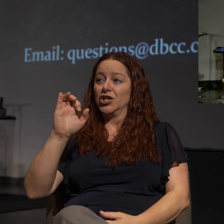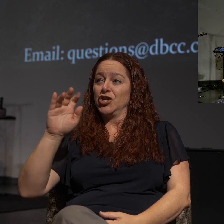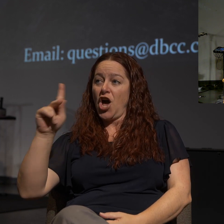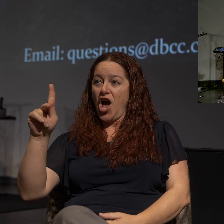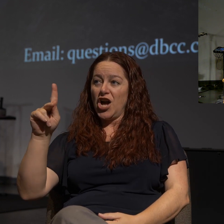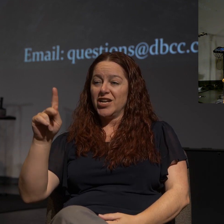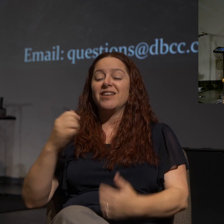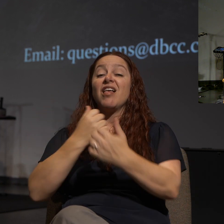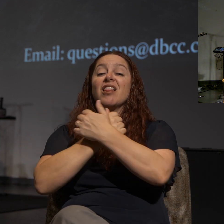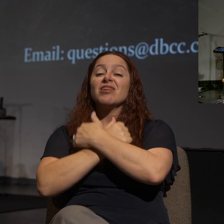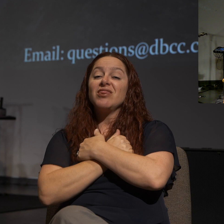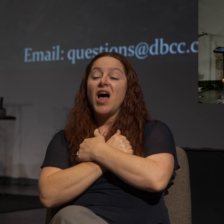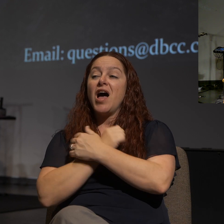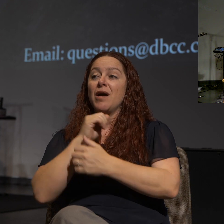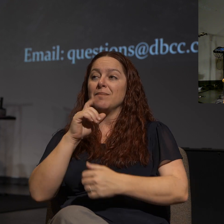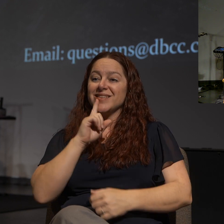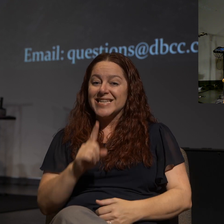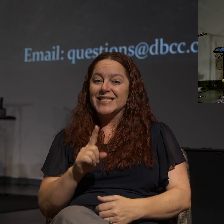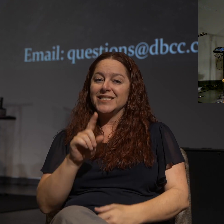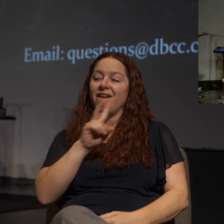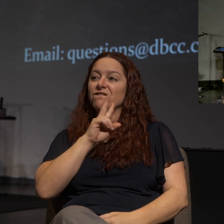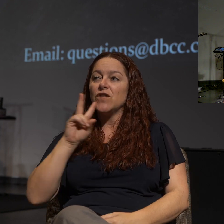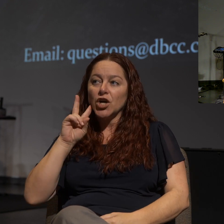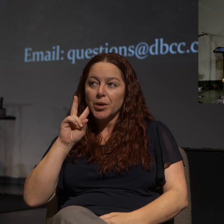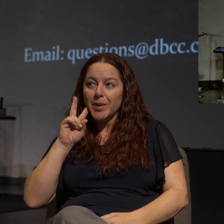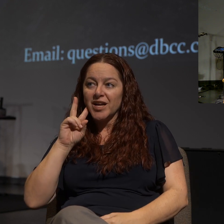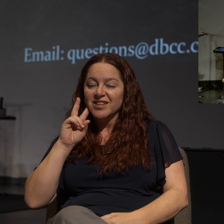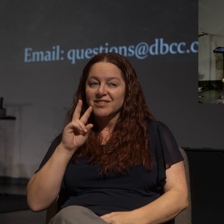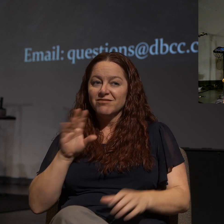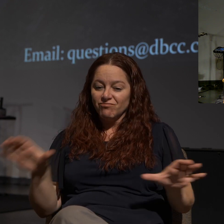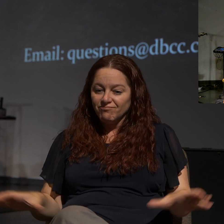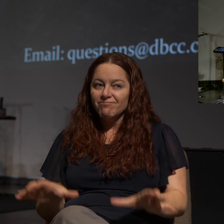love is a verb. Love is a verb.